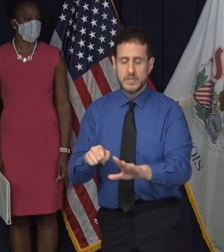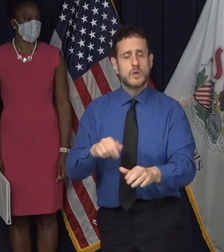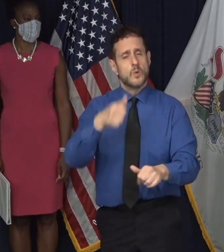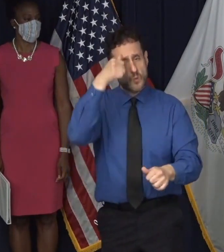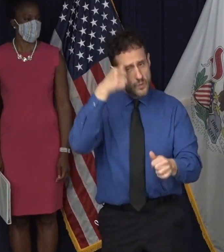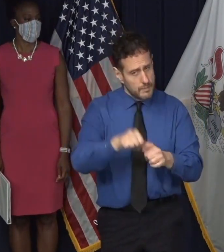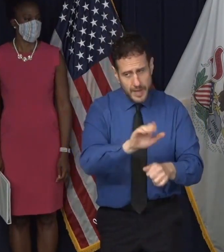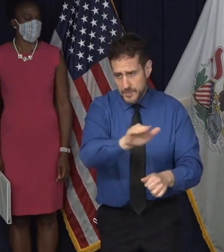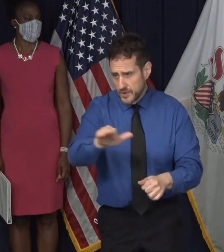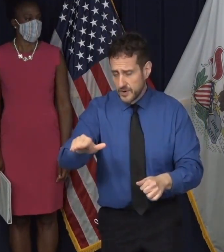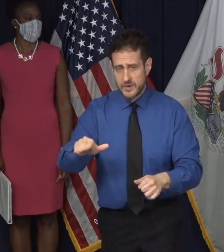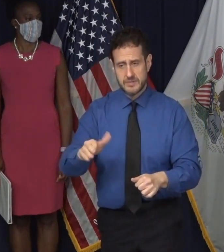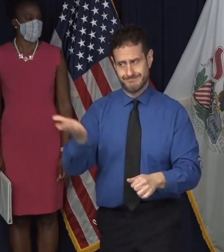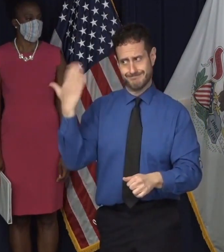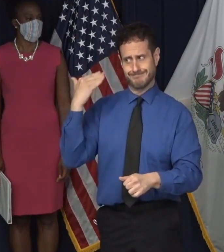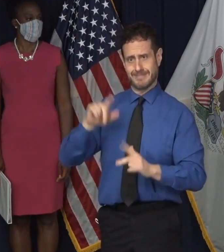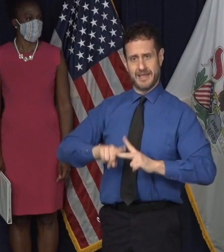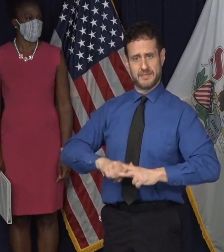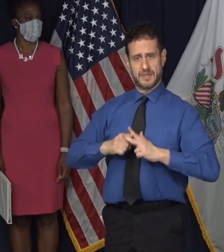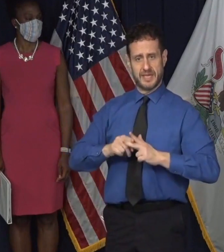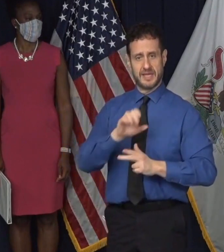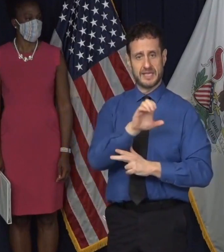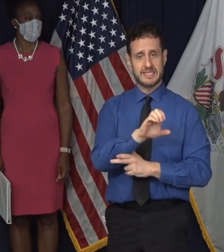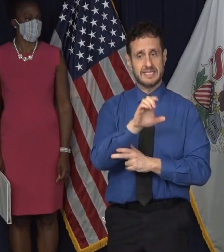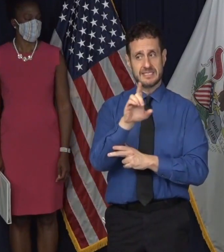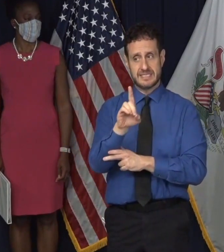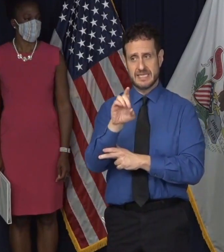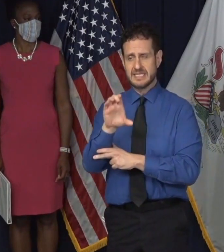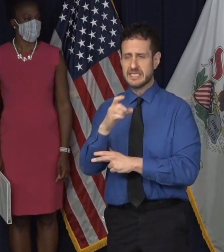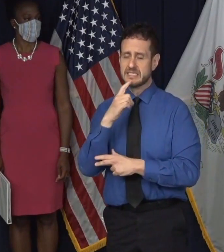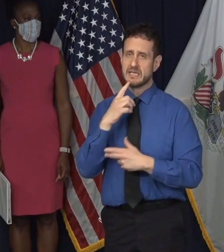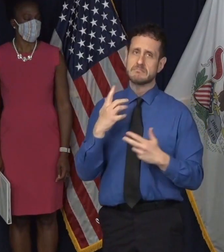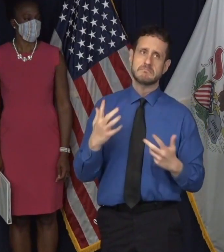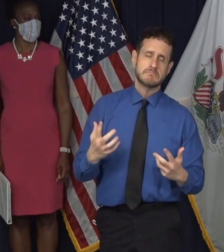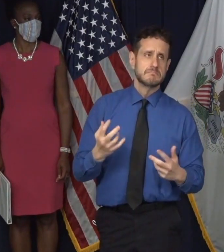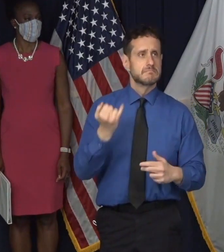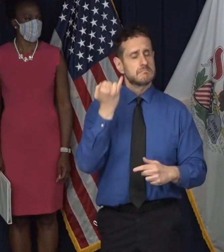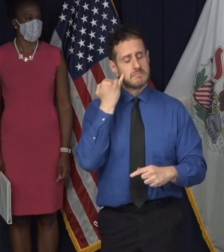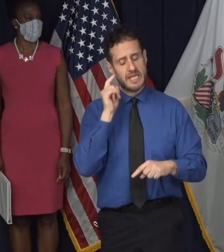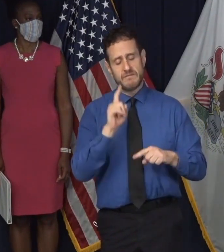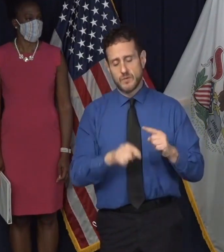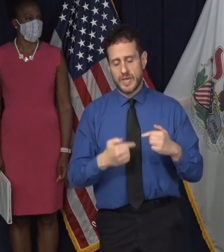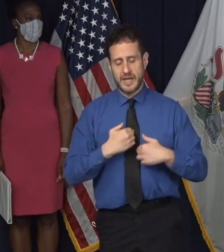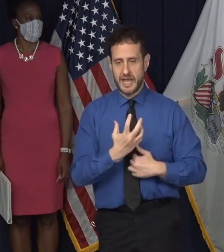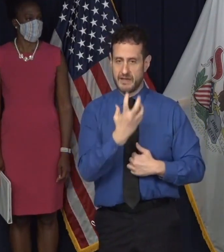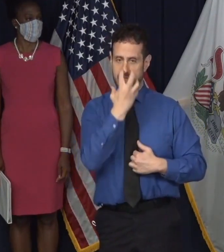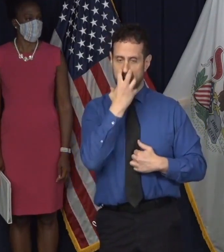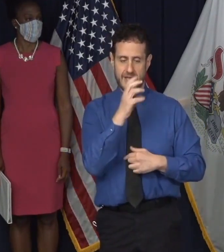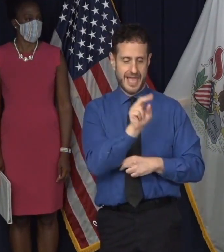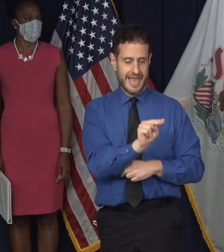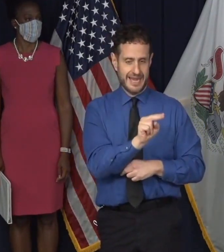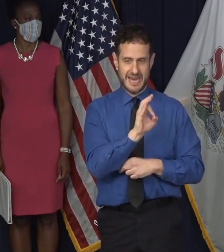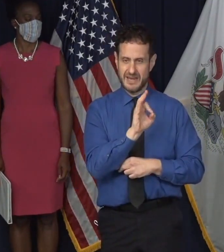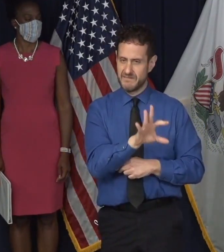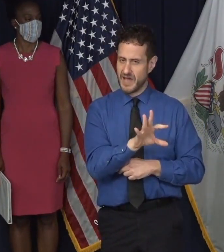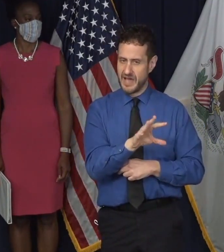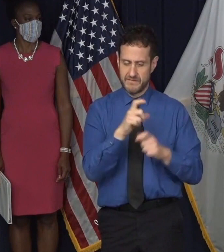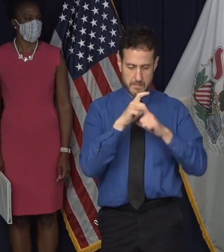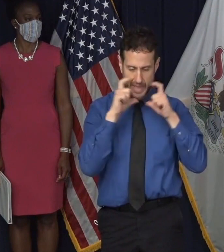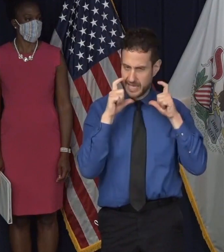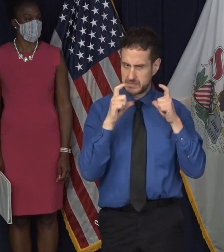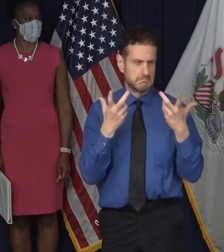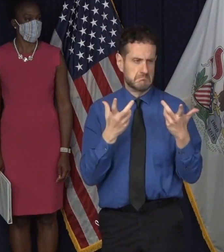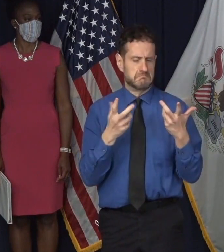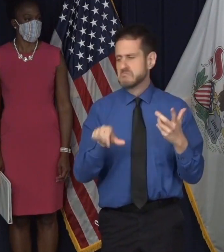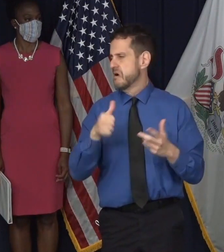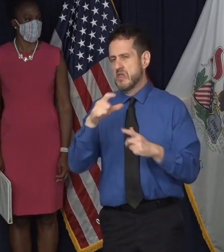that at the very beginning, the CDC said, well, if you can't wear an N95 mask, don't bother wearing a mask. That was